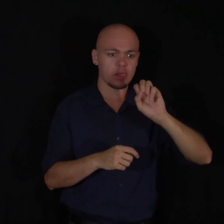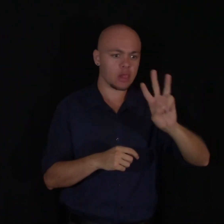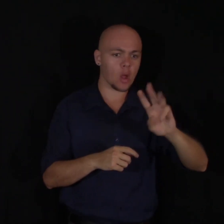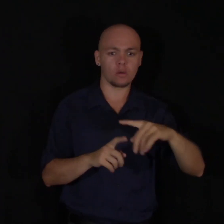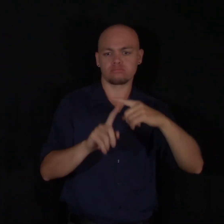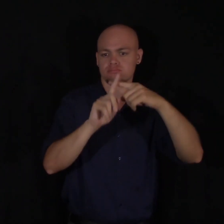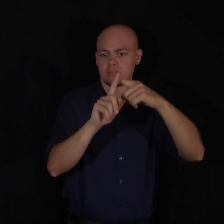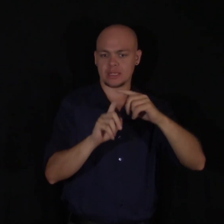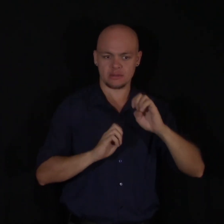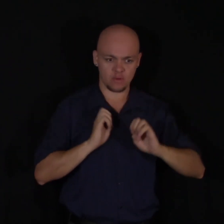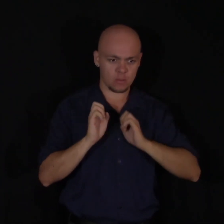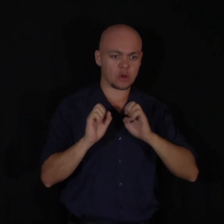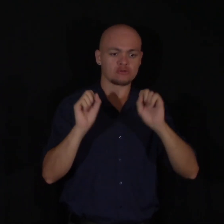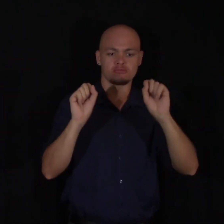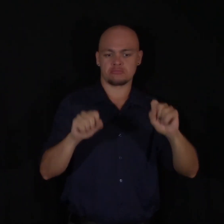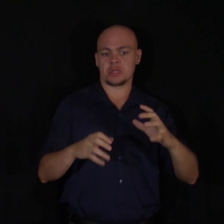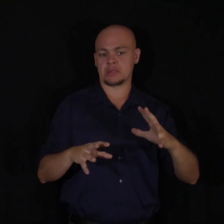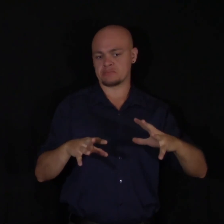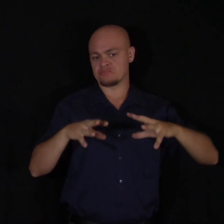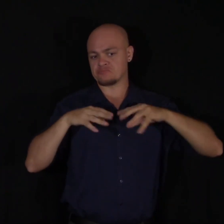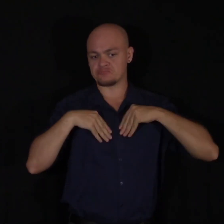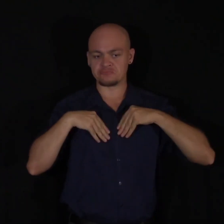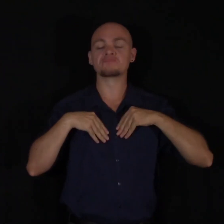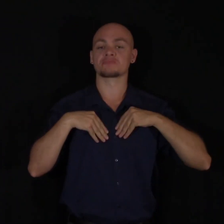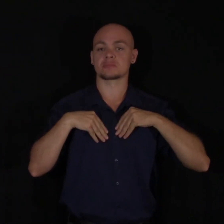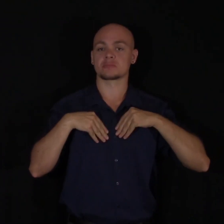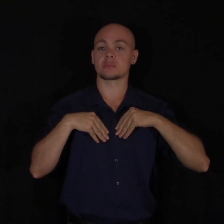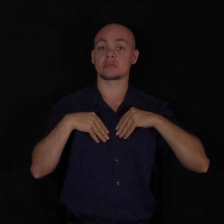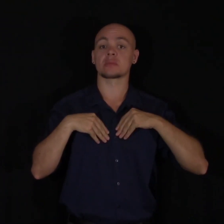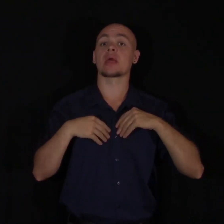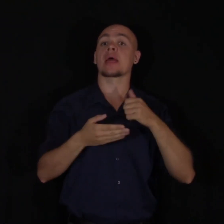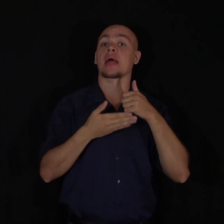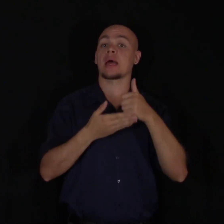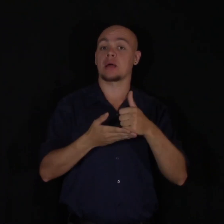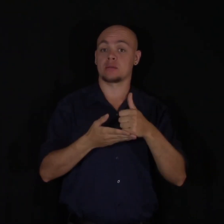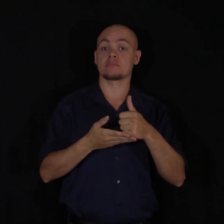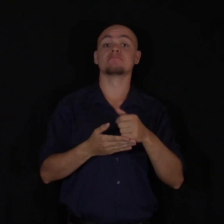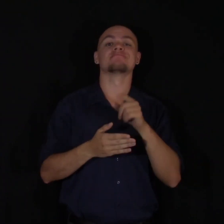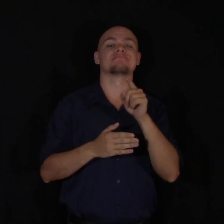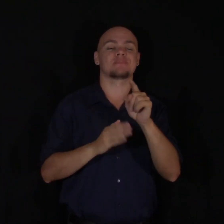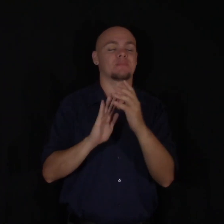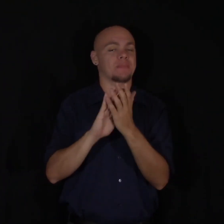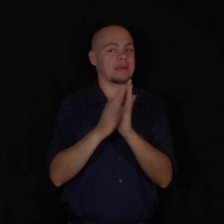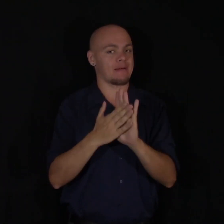positive emotions from this state of flow, and this will help you be happy.